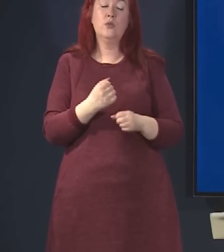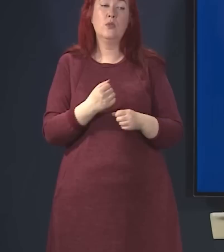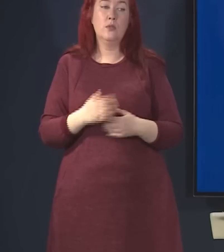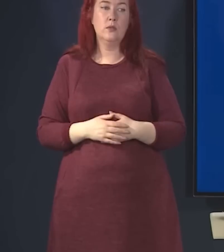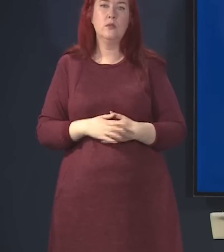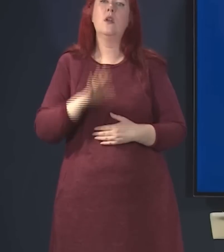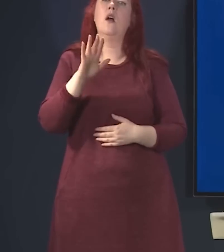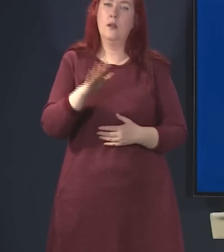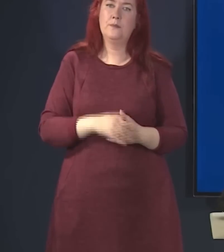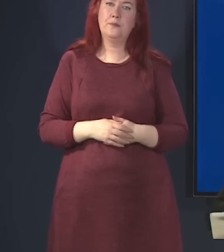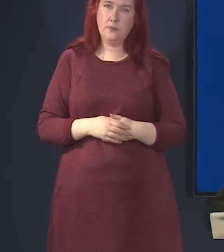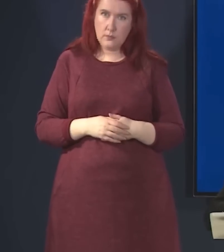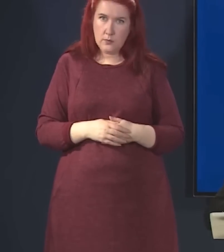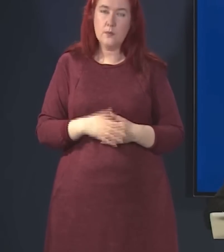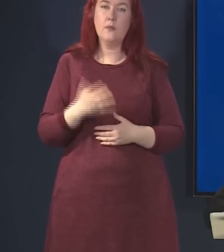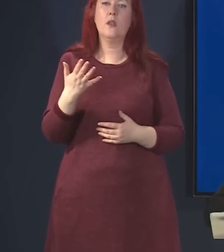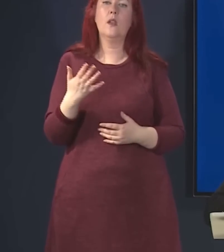meant to come on to that, actually, because...